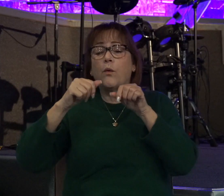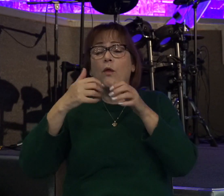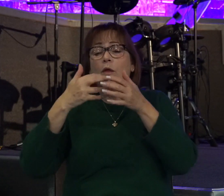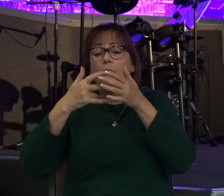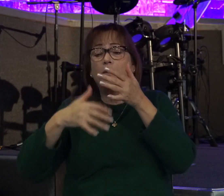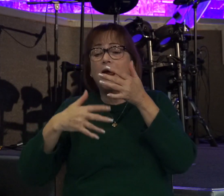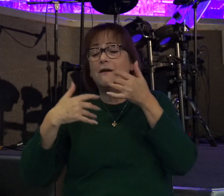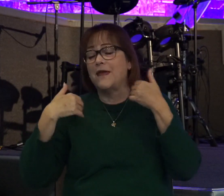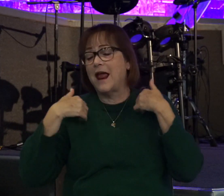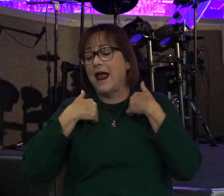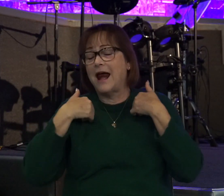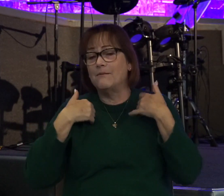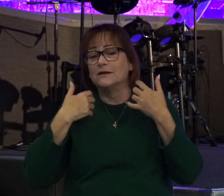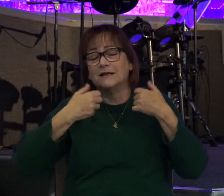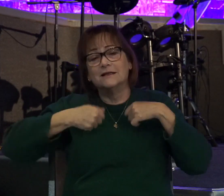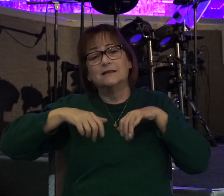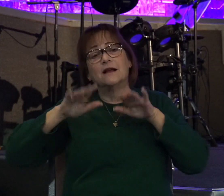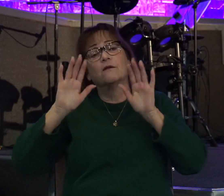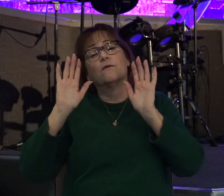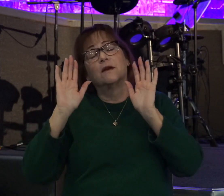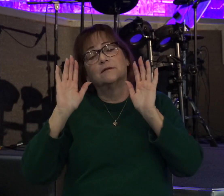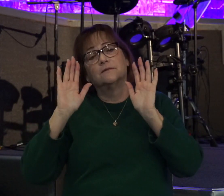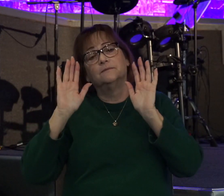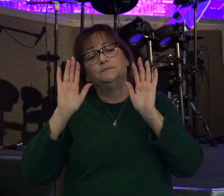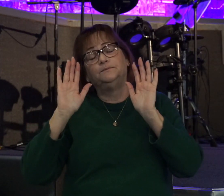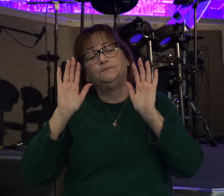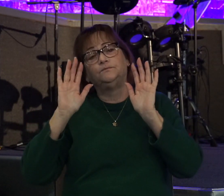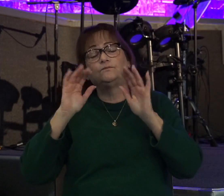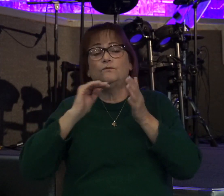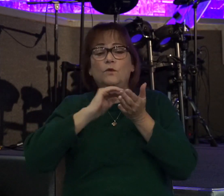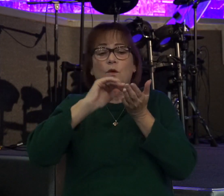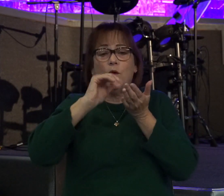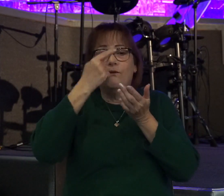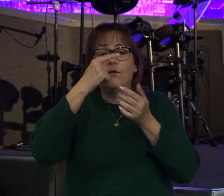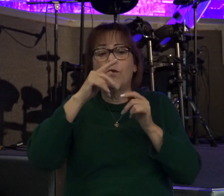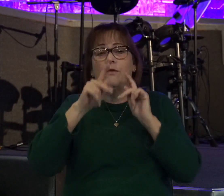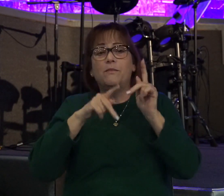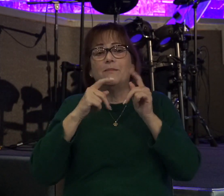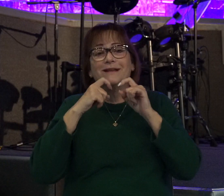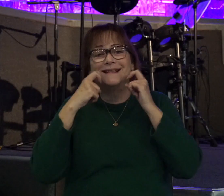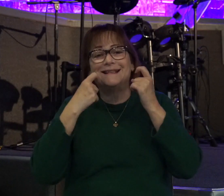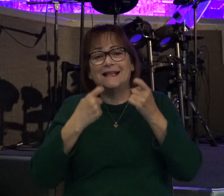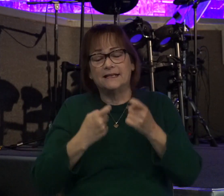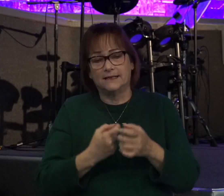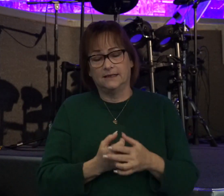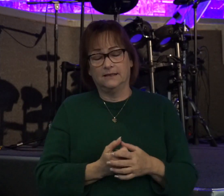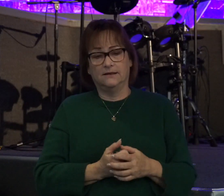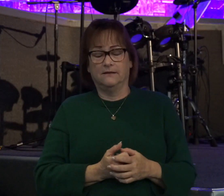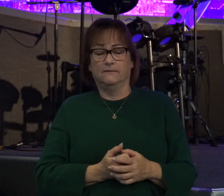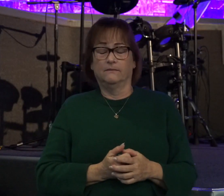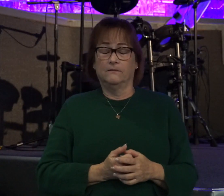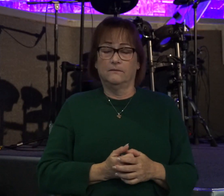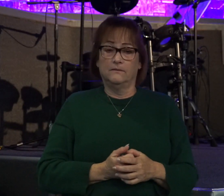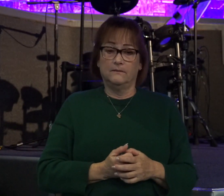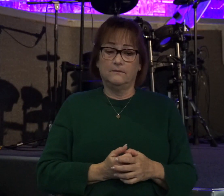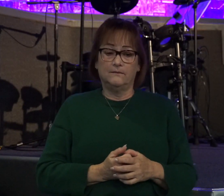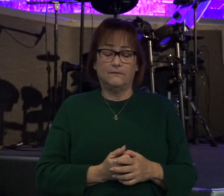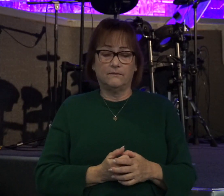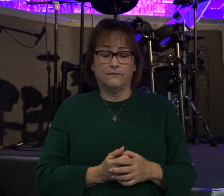animals that were sacrificed to atone for the people's sins. Okay? And his own.